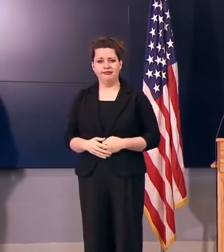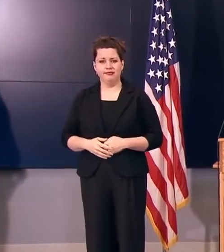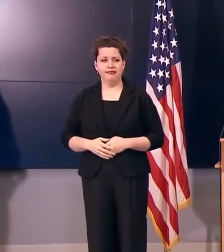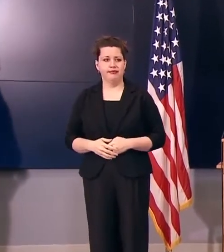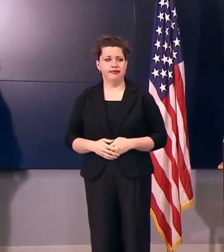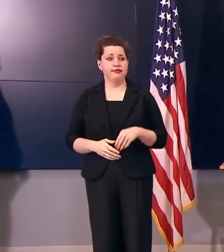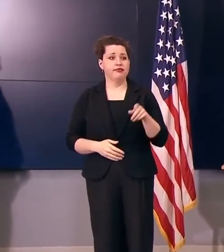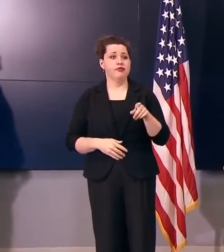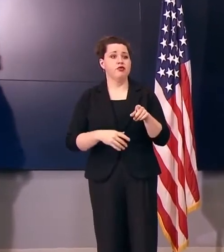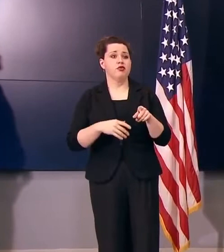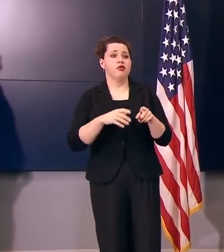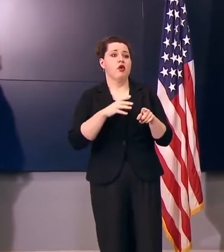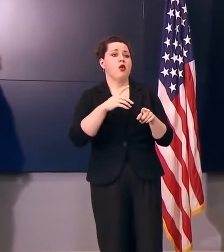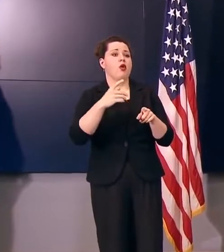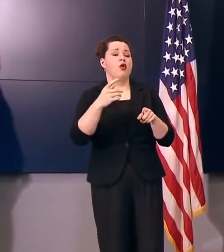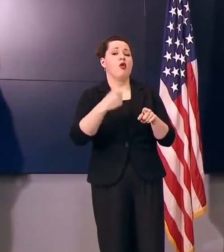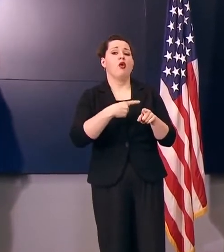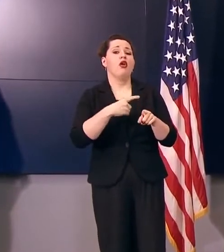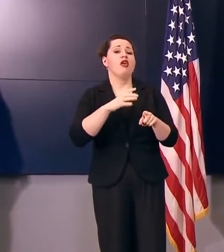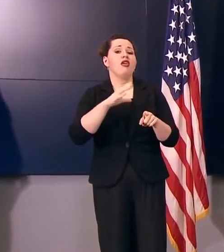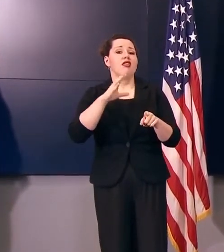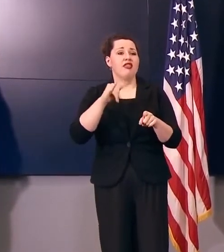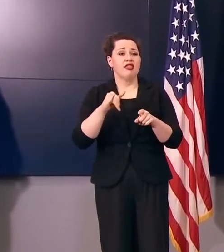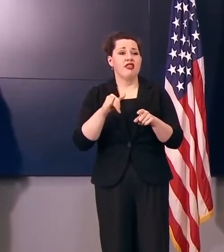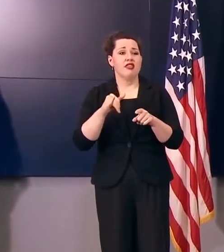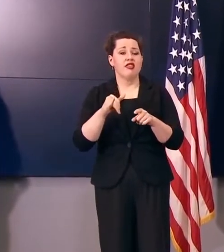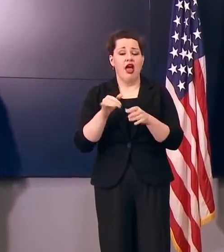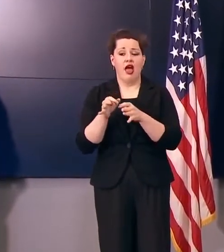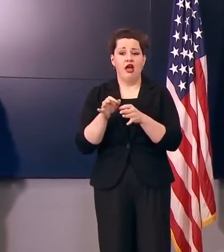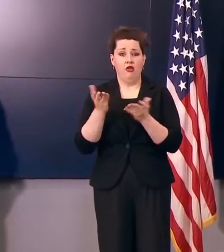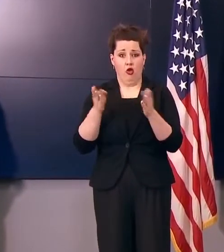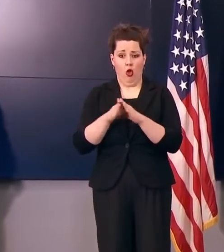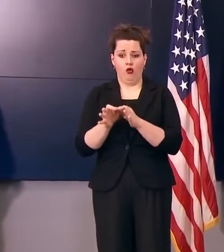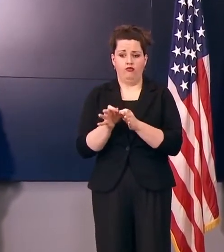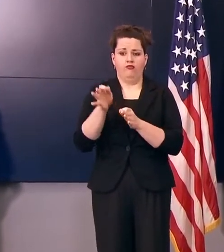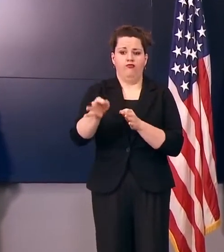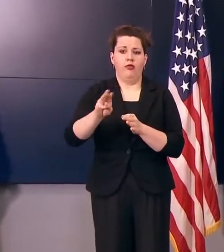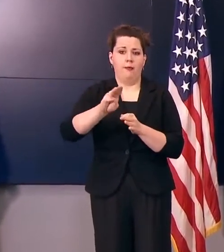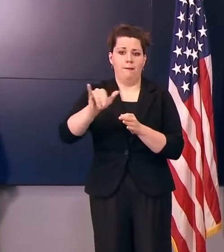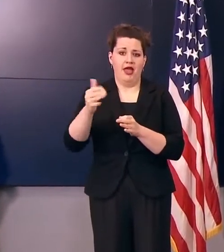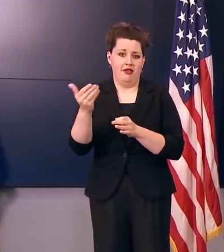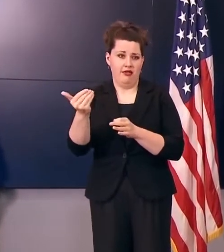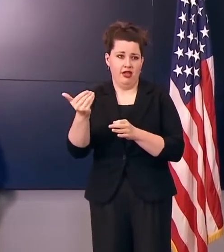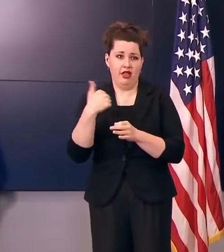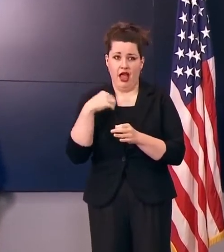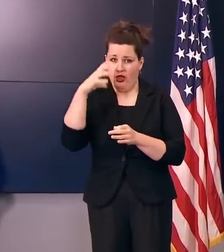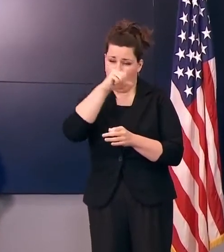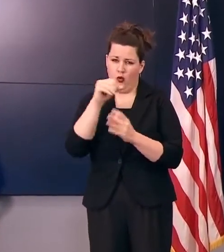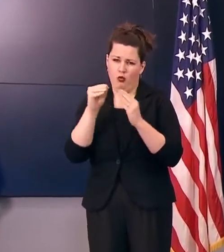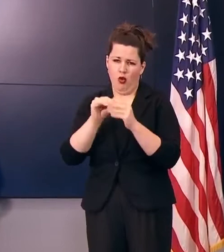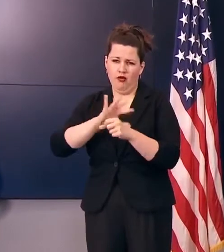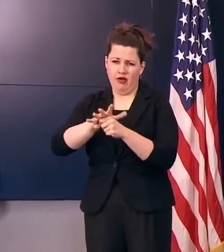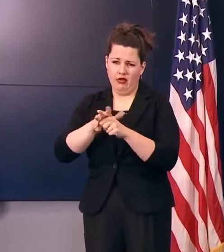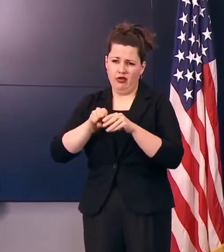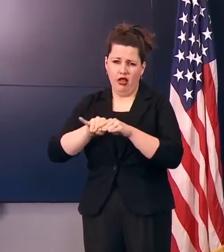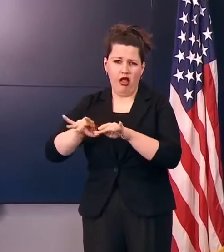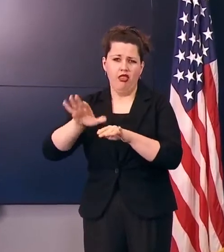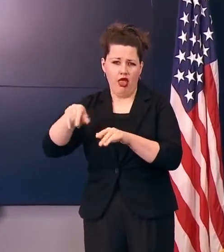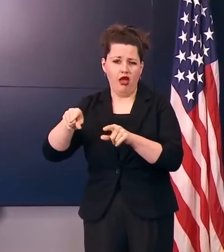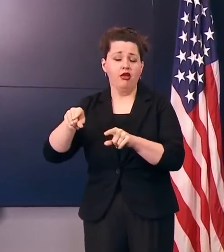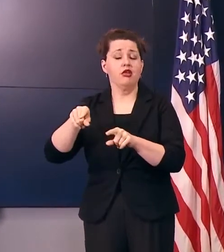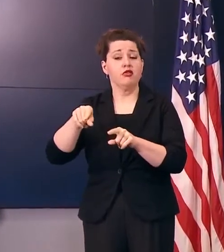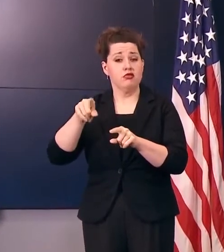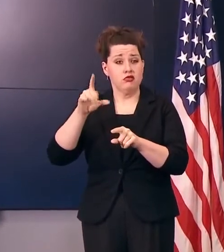So, Governor, the extension of closures until May 15th for those other counties where I presume there's more virus activity, do you